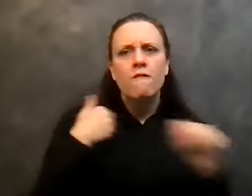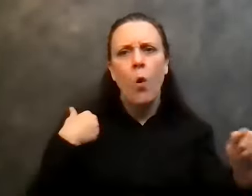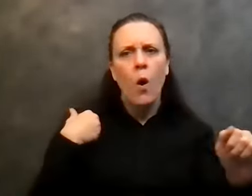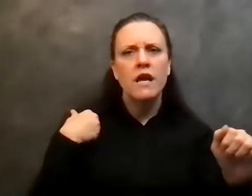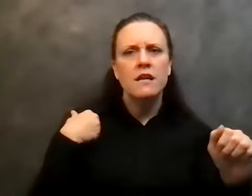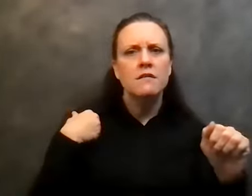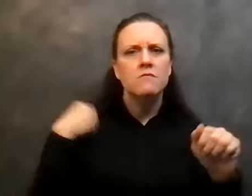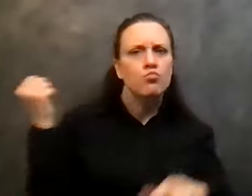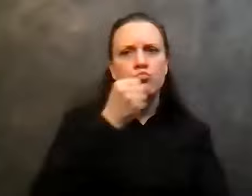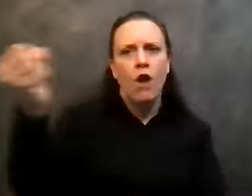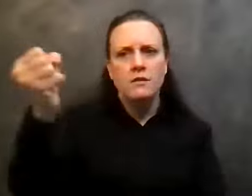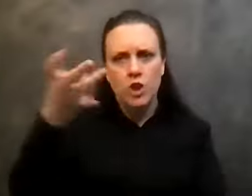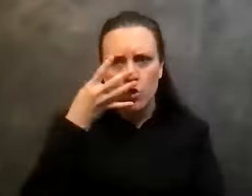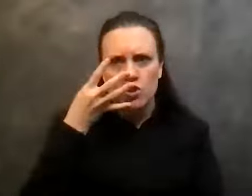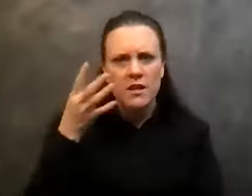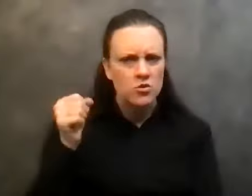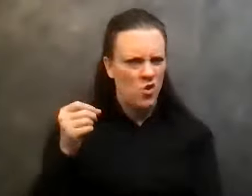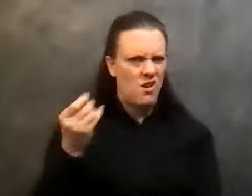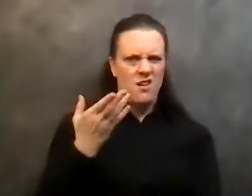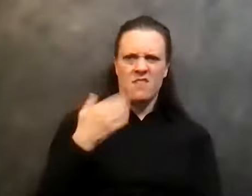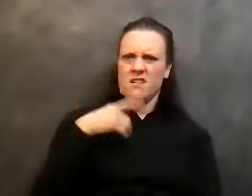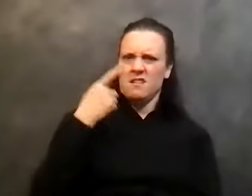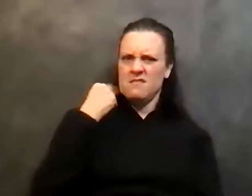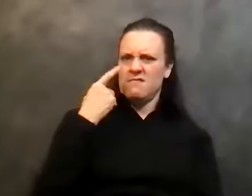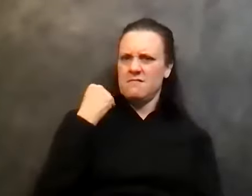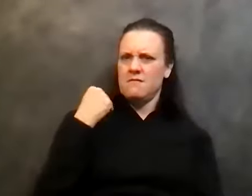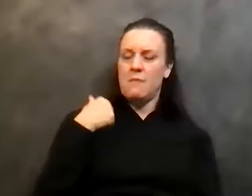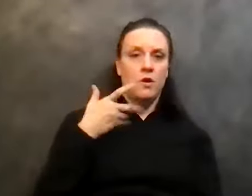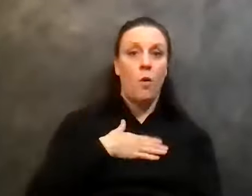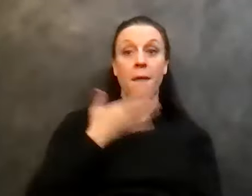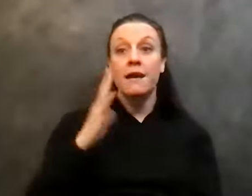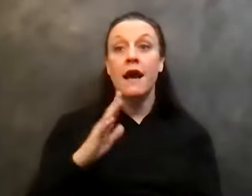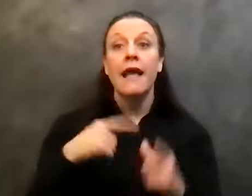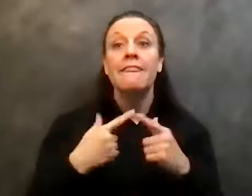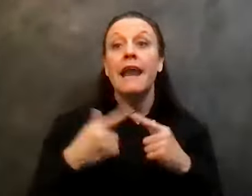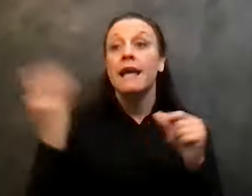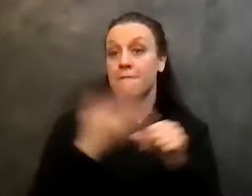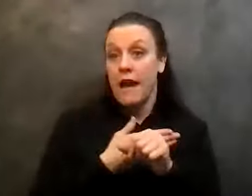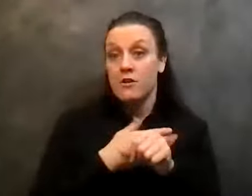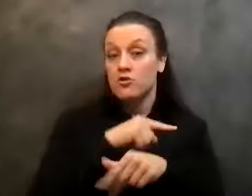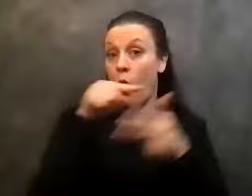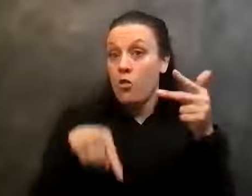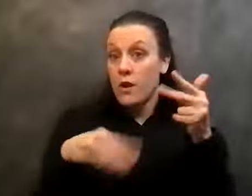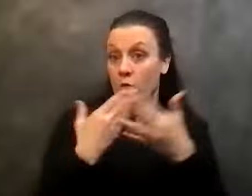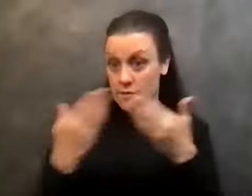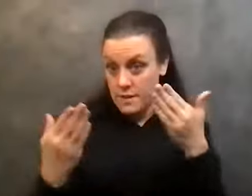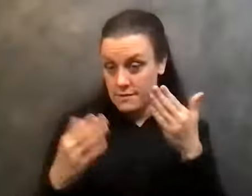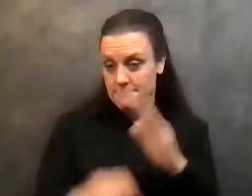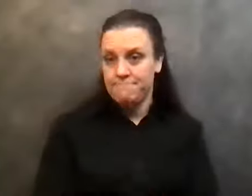and, and, you know, stuff like that. I'm like, Oh my God. And then I lose my job. So all three of those things happened in one week. And I remember going